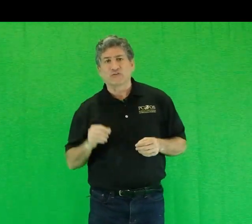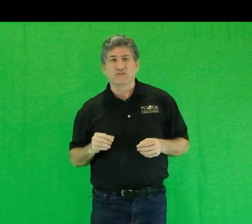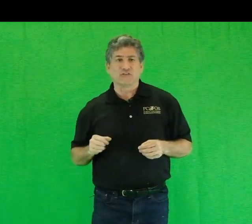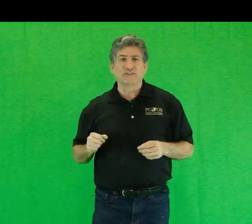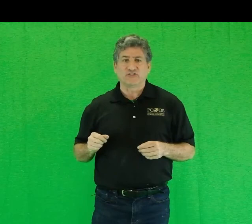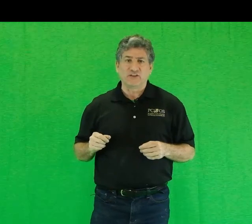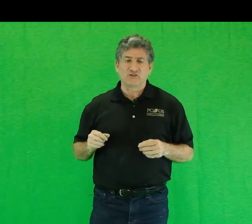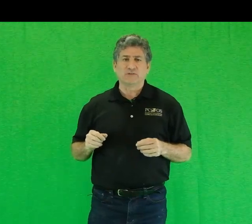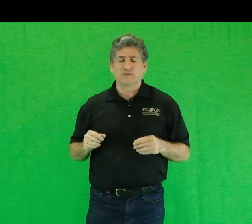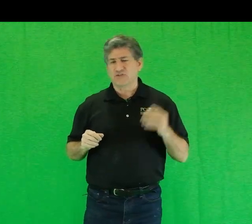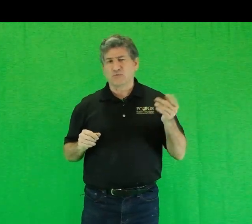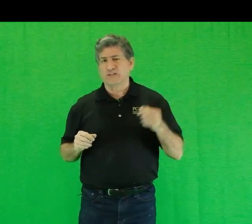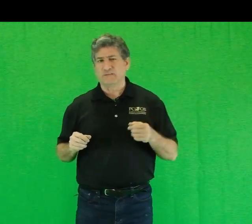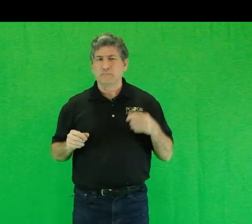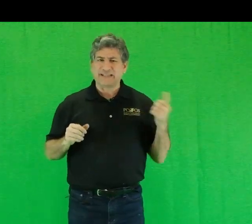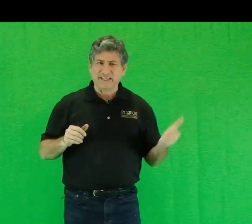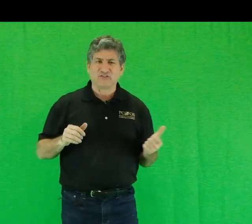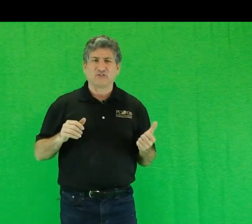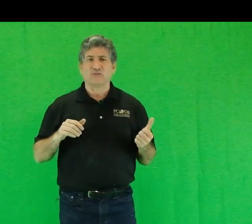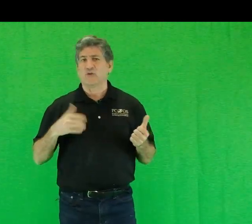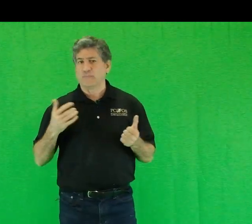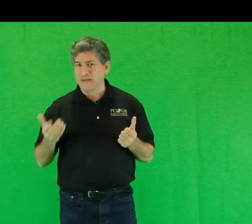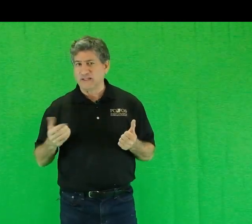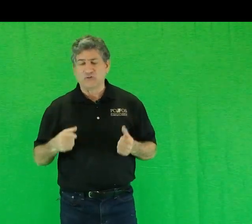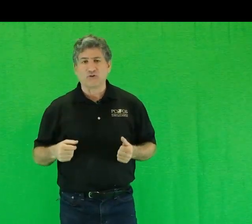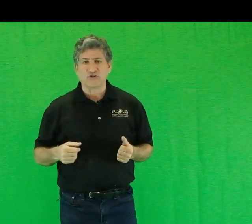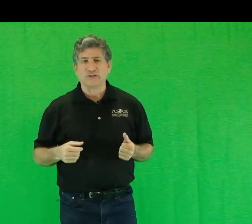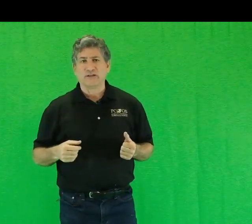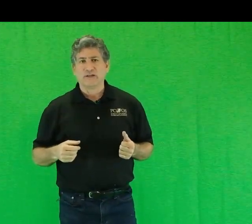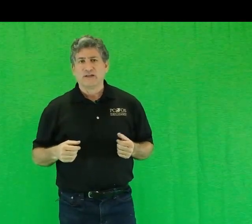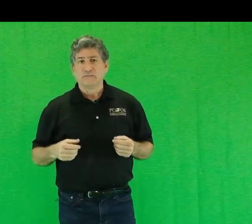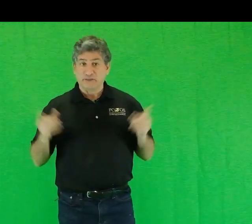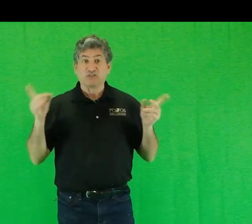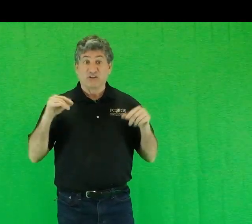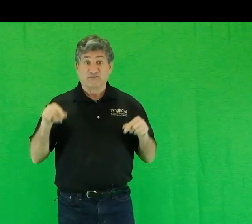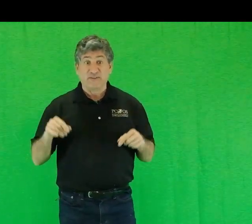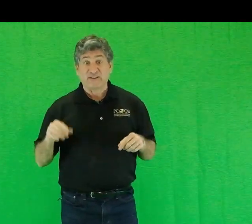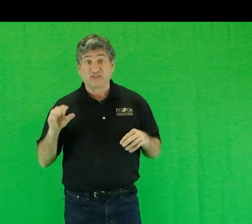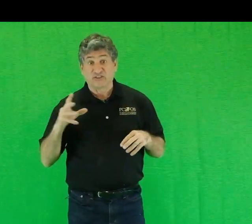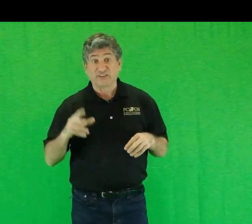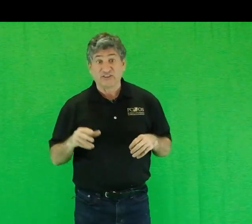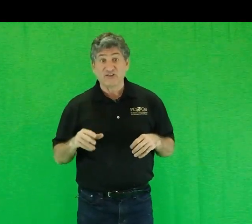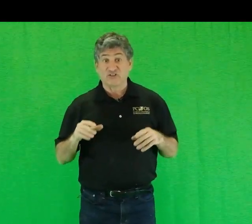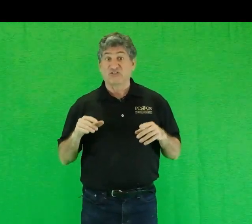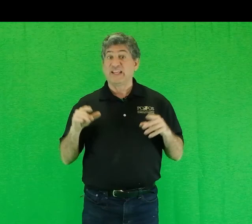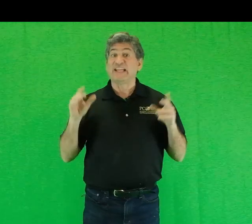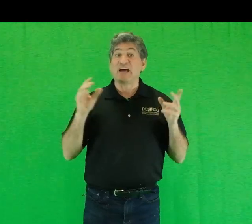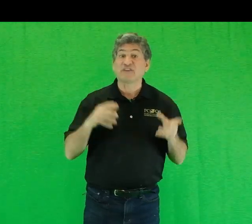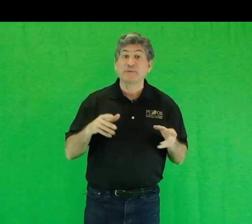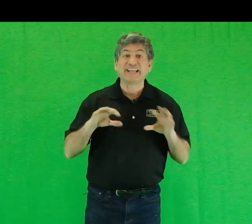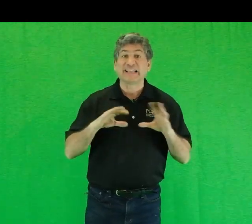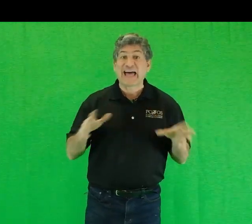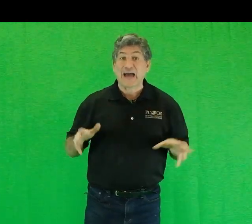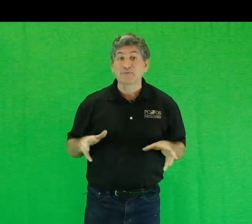civilization, which is really Middle Eastern European in origin, built on failed civilizations that inevitably collapsed,